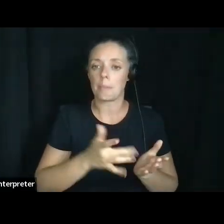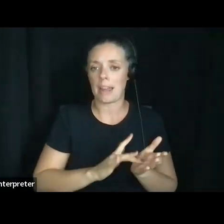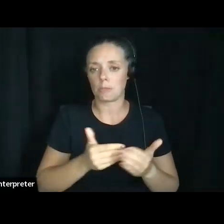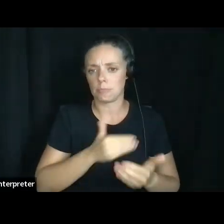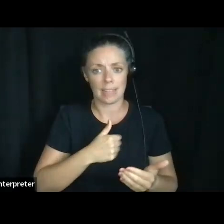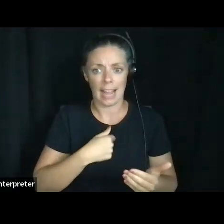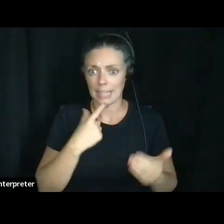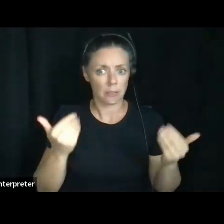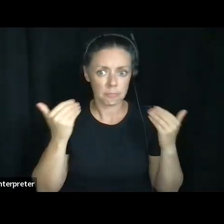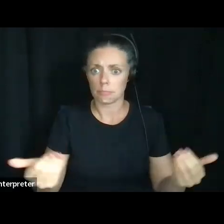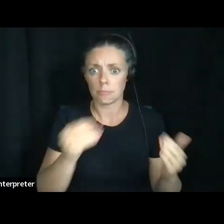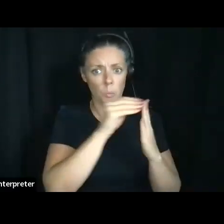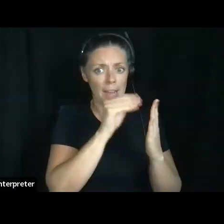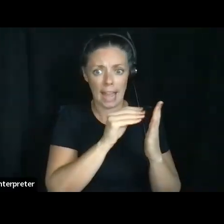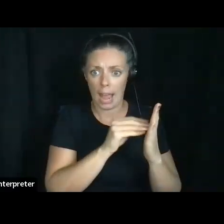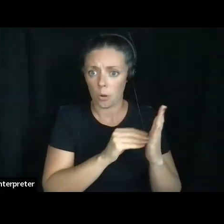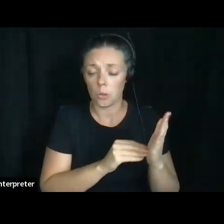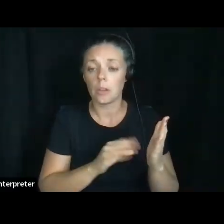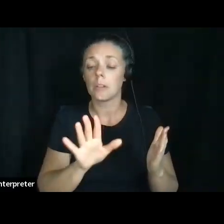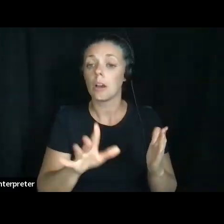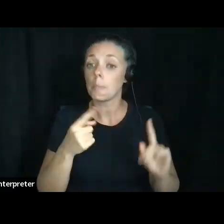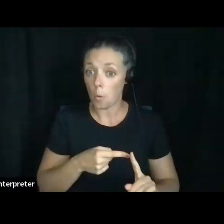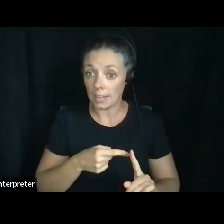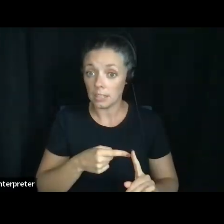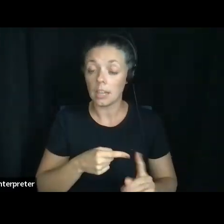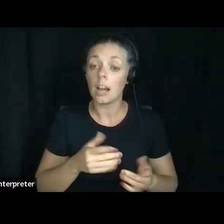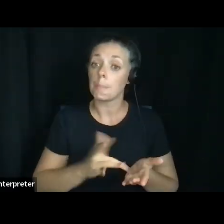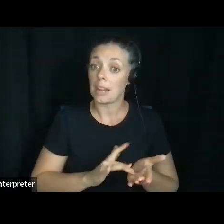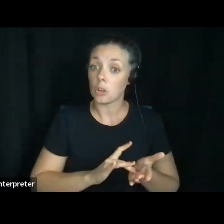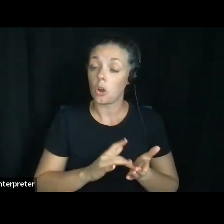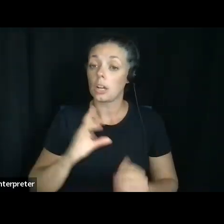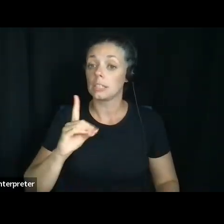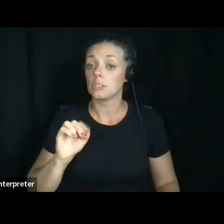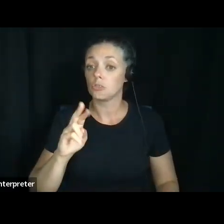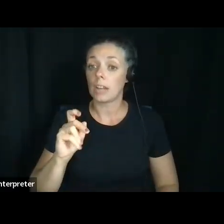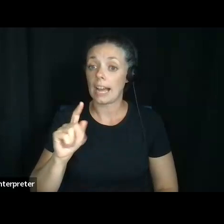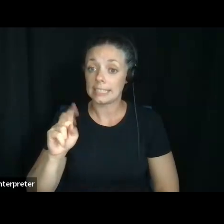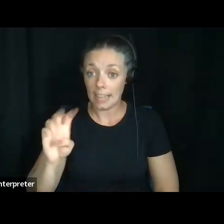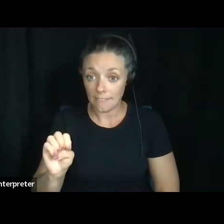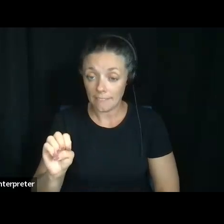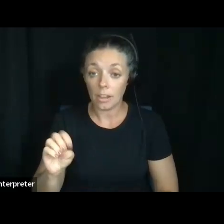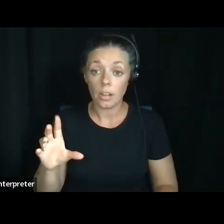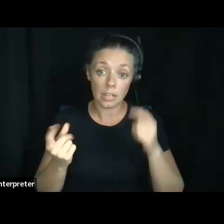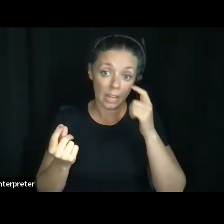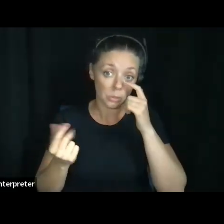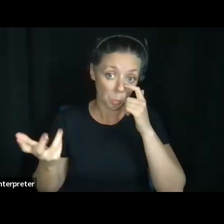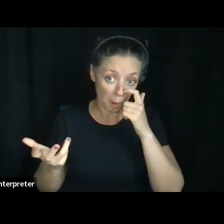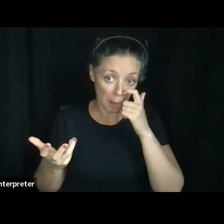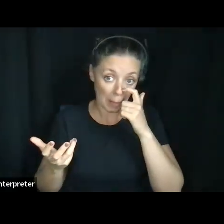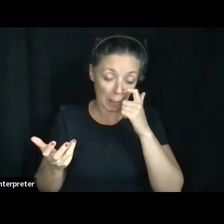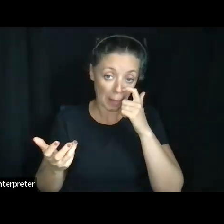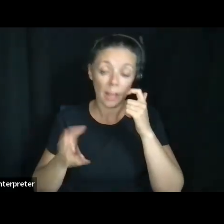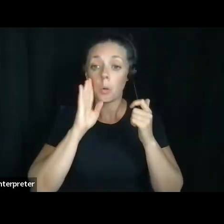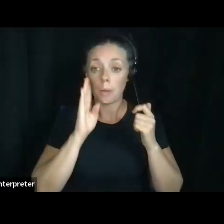it all in there because here's the thing. The thing that a medical directive does is it talks to your doctor